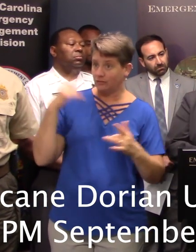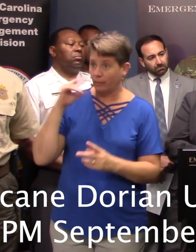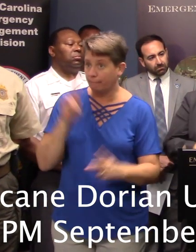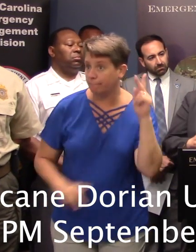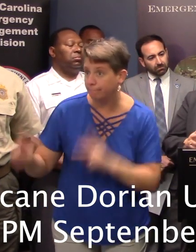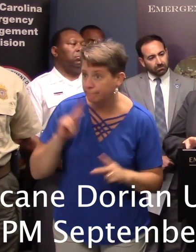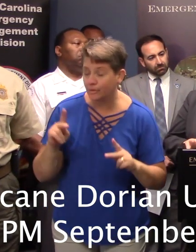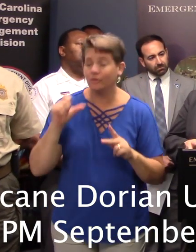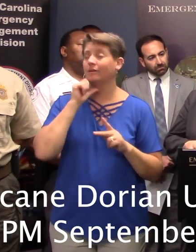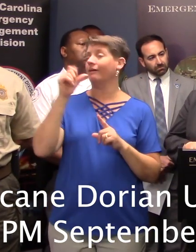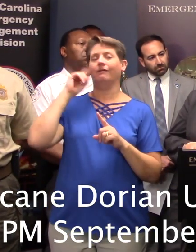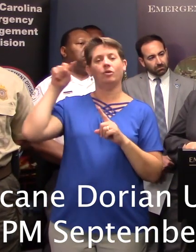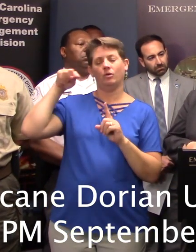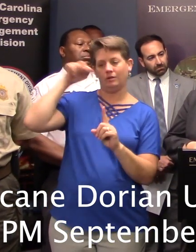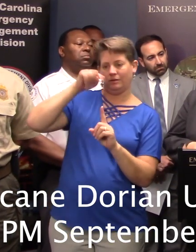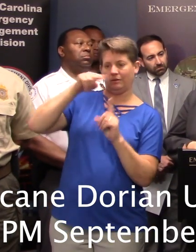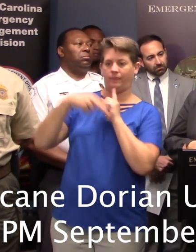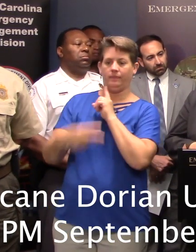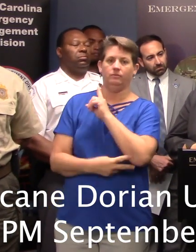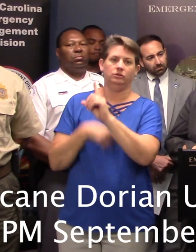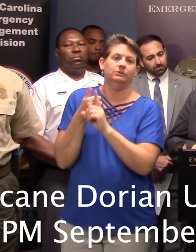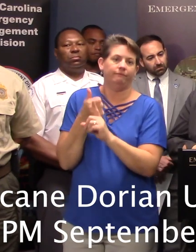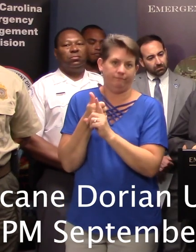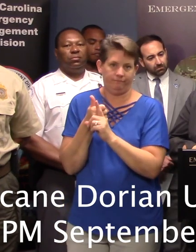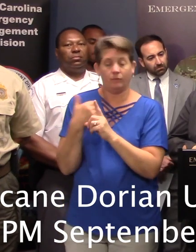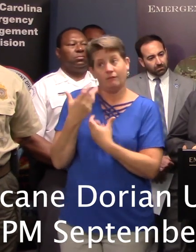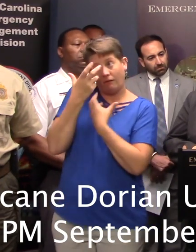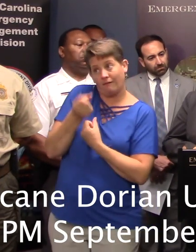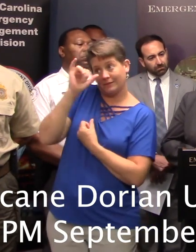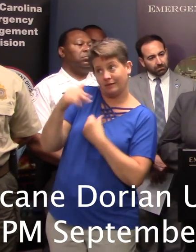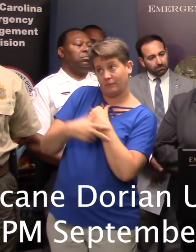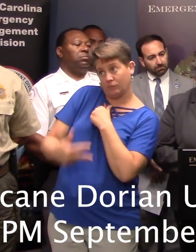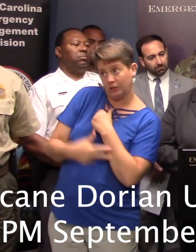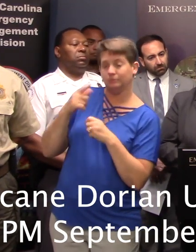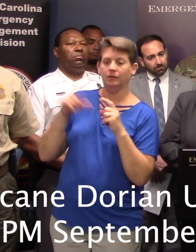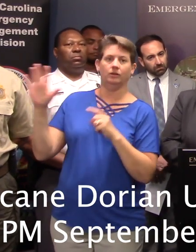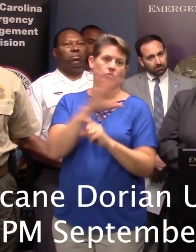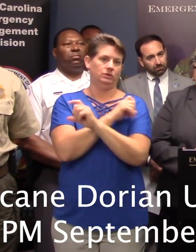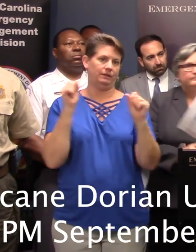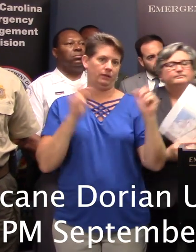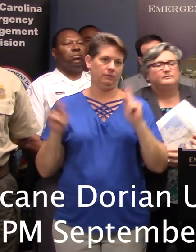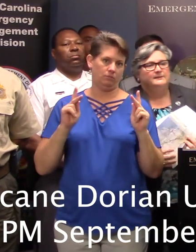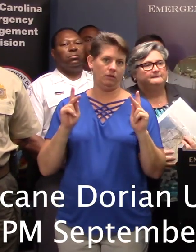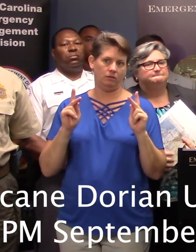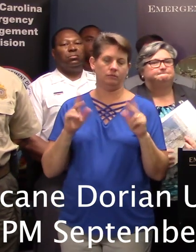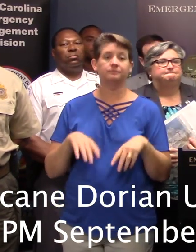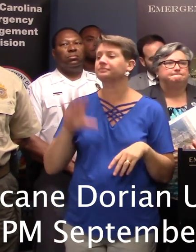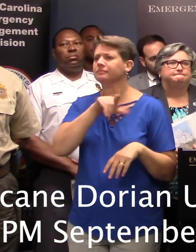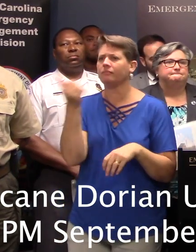necessarily any concerns about the integrity of that bridge because we have confidence in that structure. Further questions?